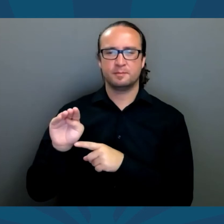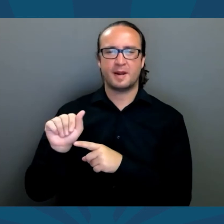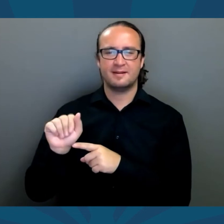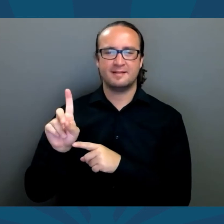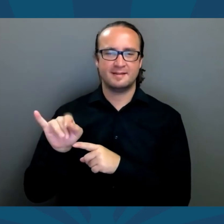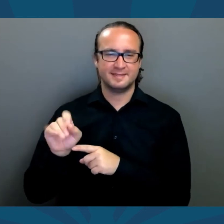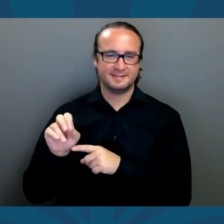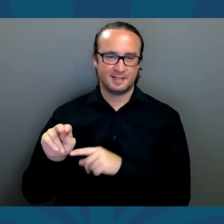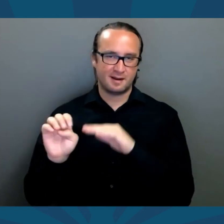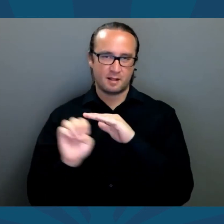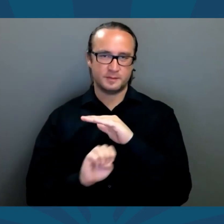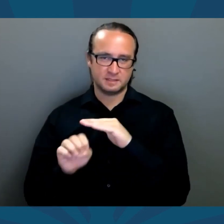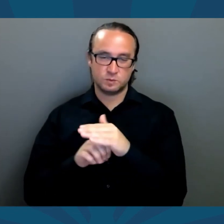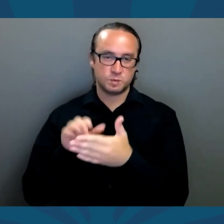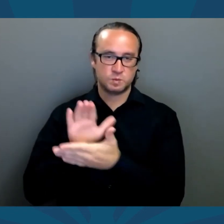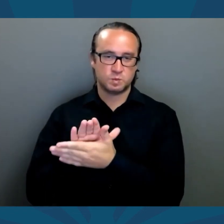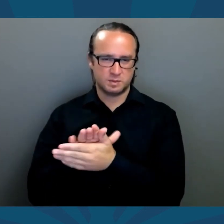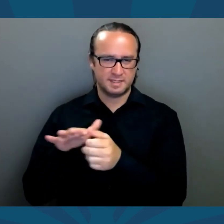Madison Elementary School District.